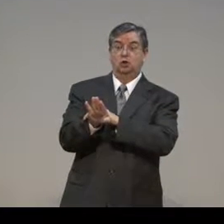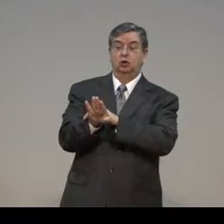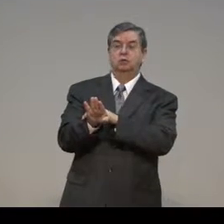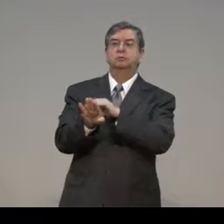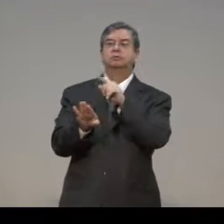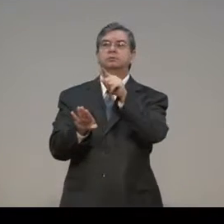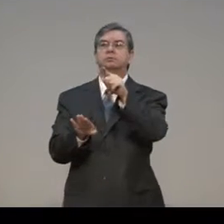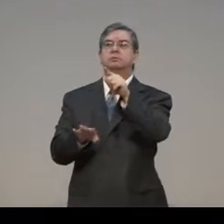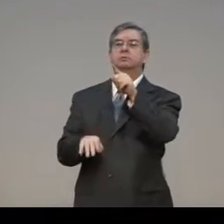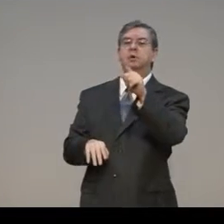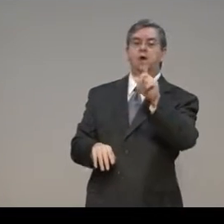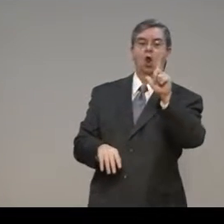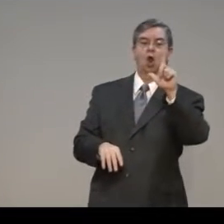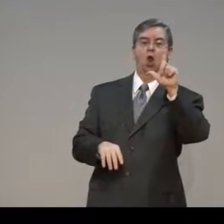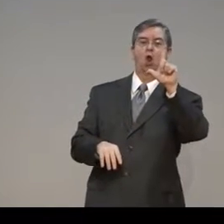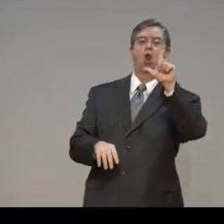Moreover, the law entered.